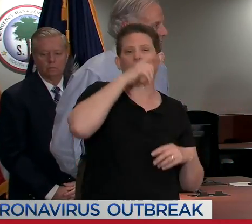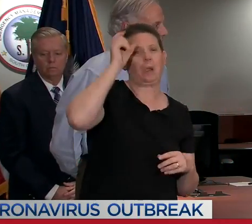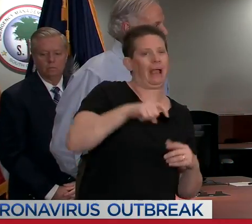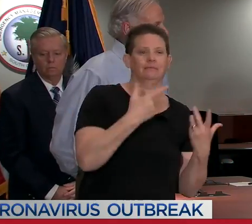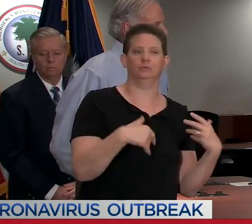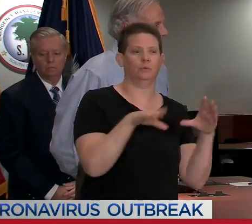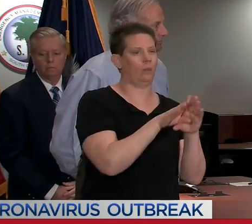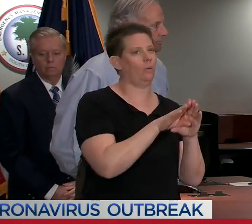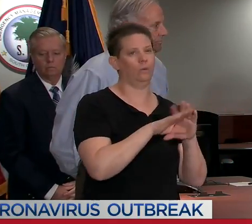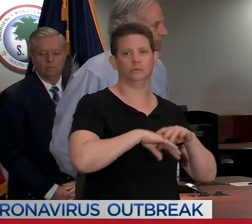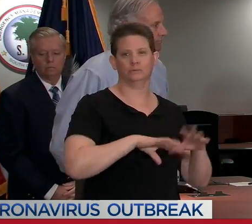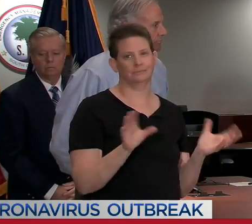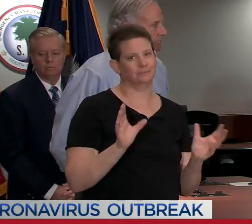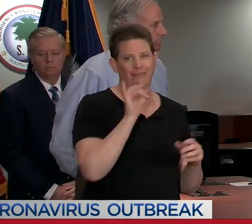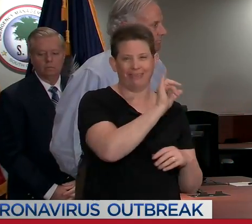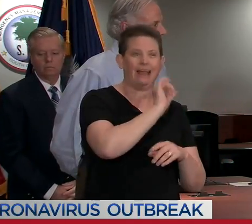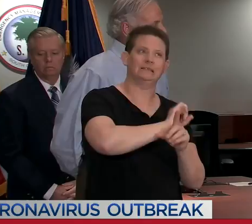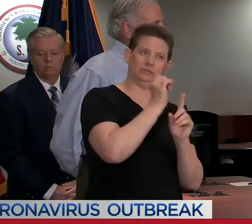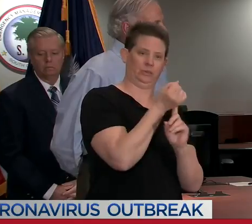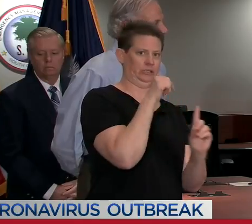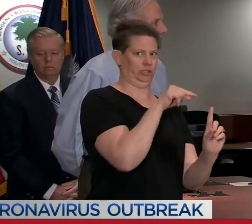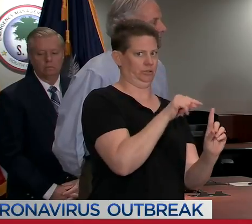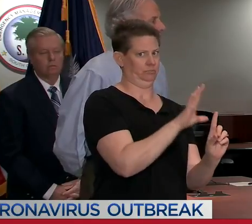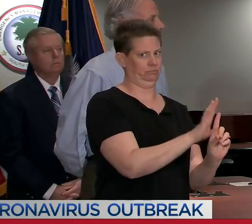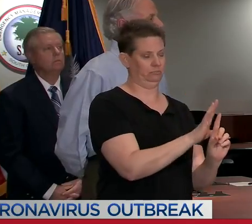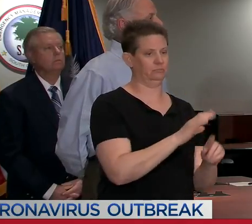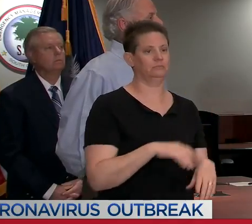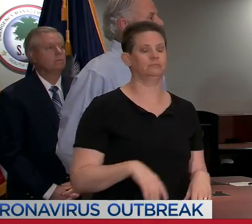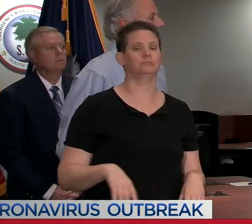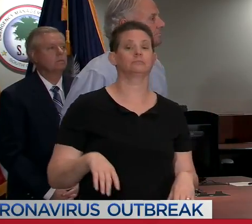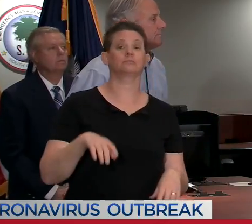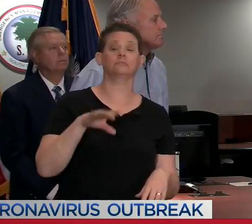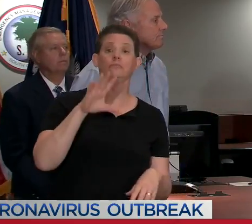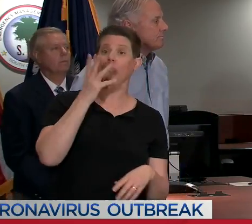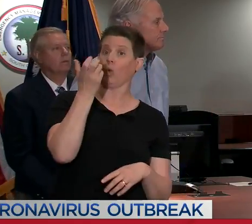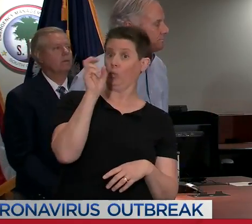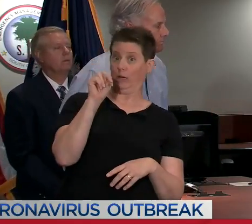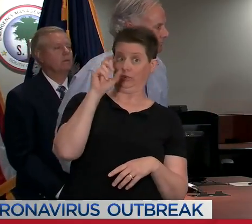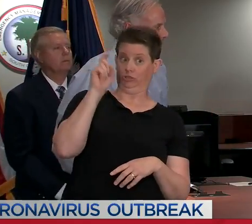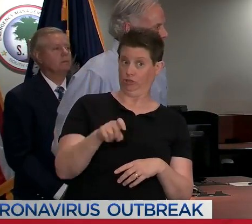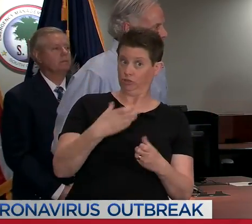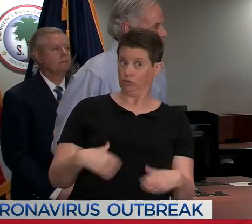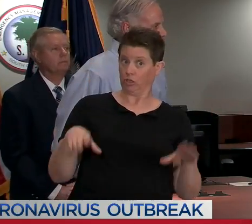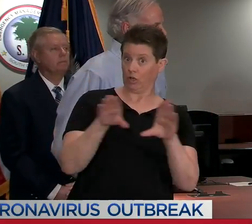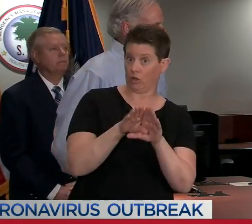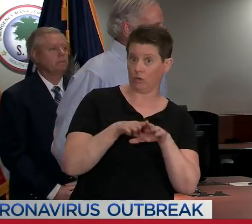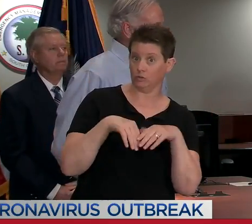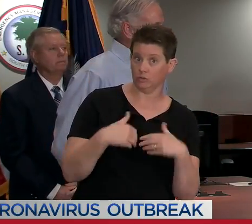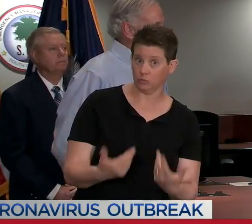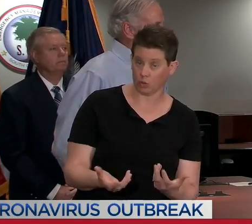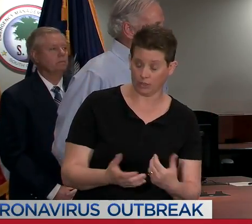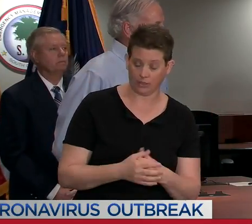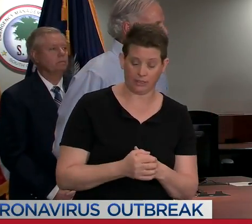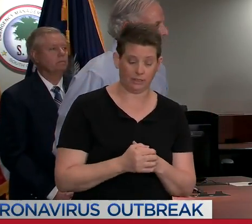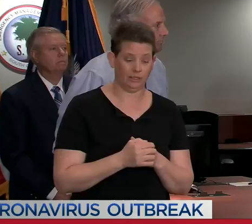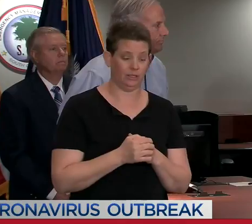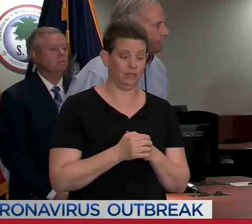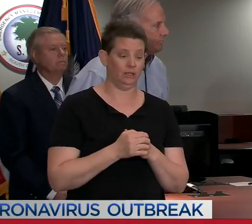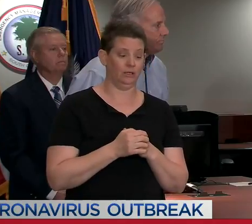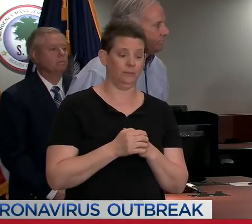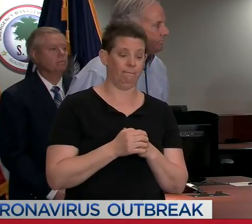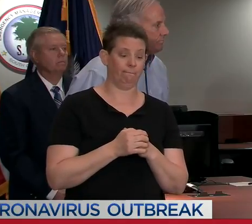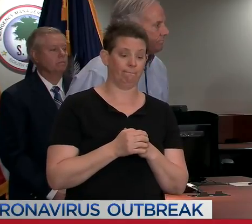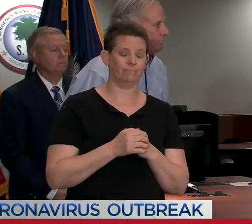business setting in that instance. We recommend closures and discourage large groups because of the